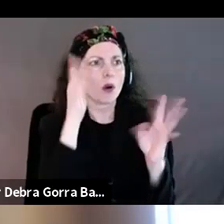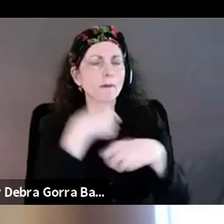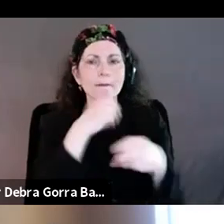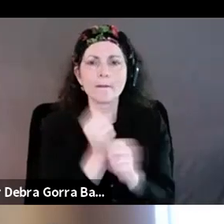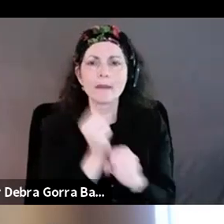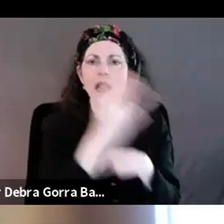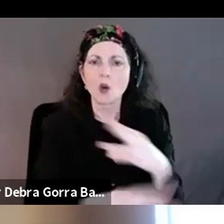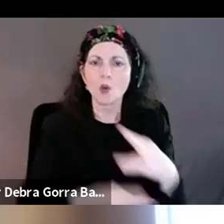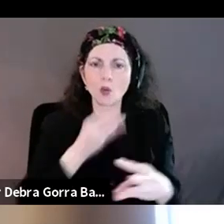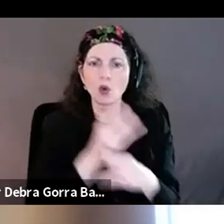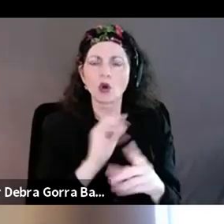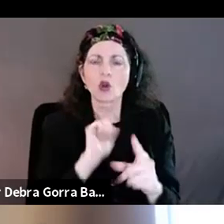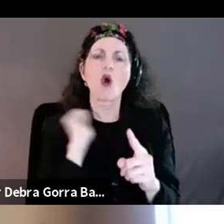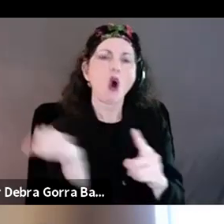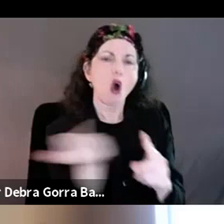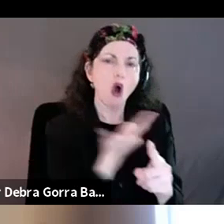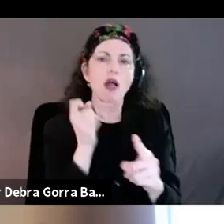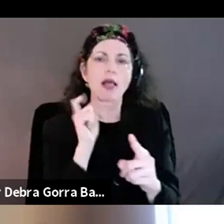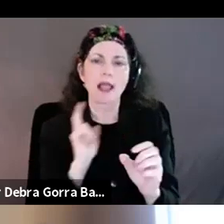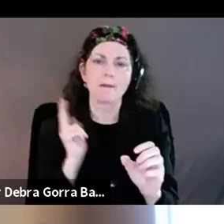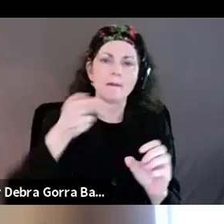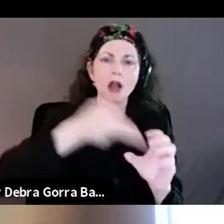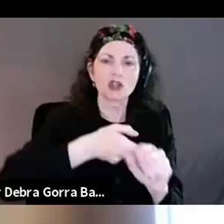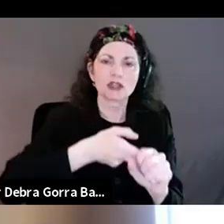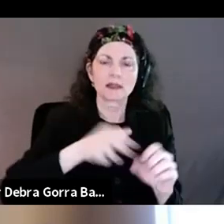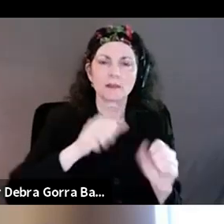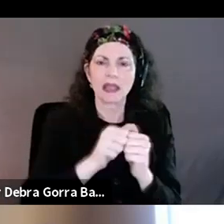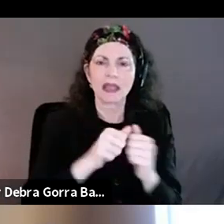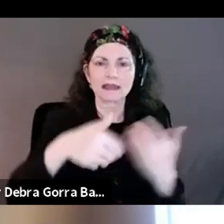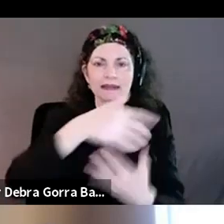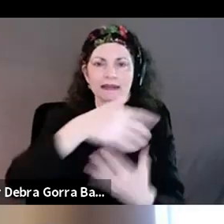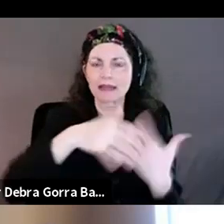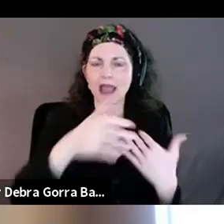we can participate in society however we want to.